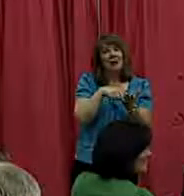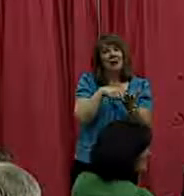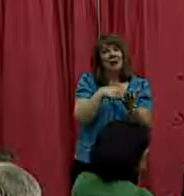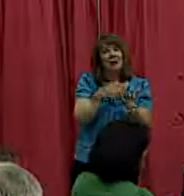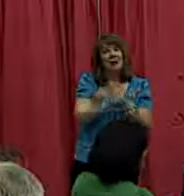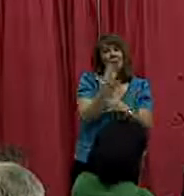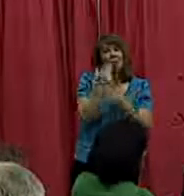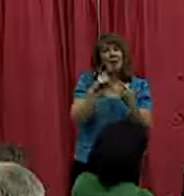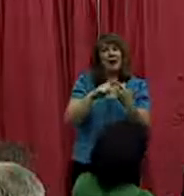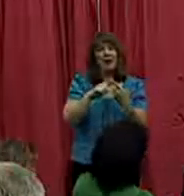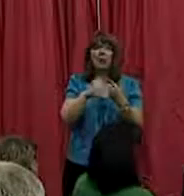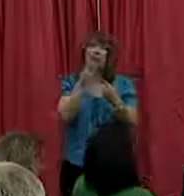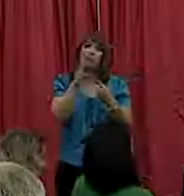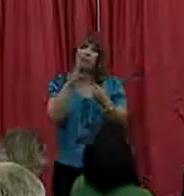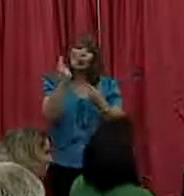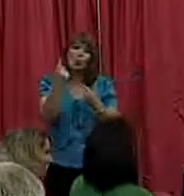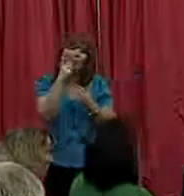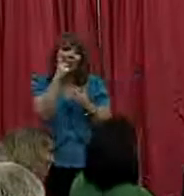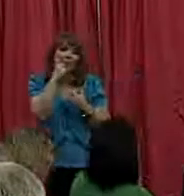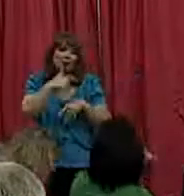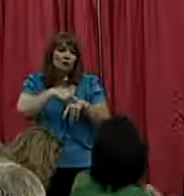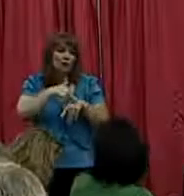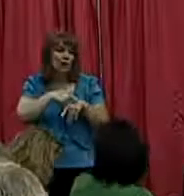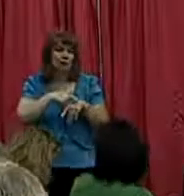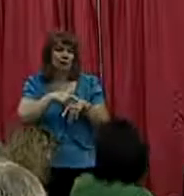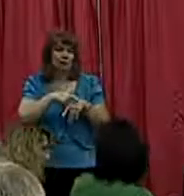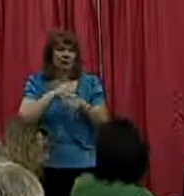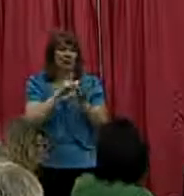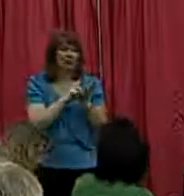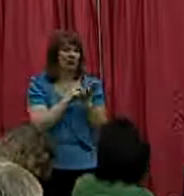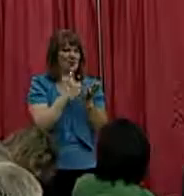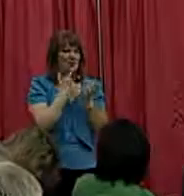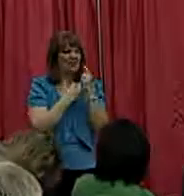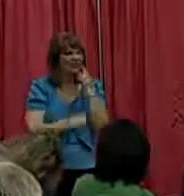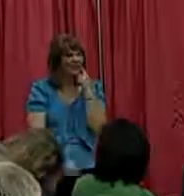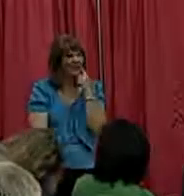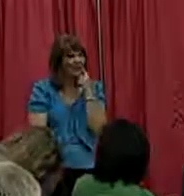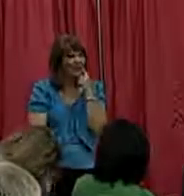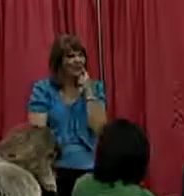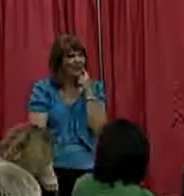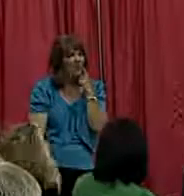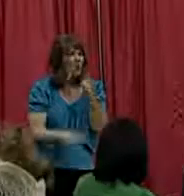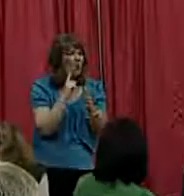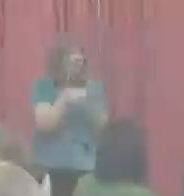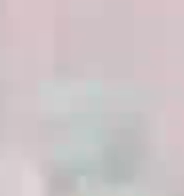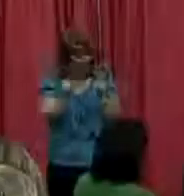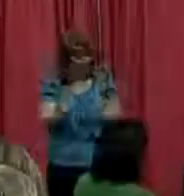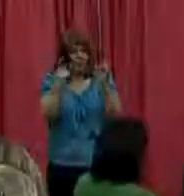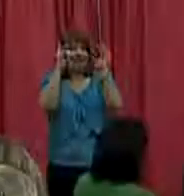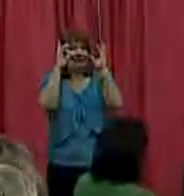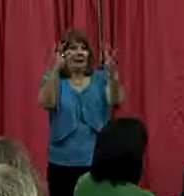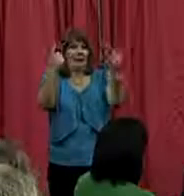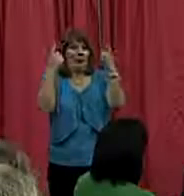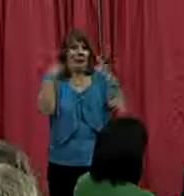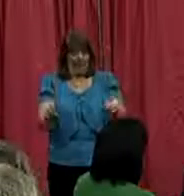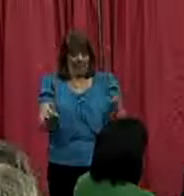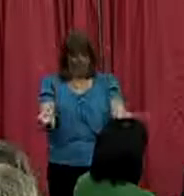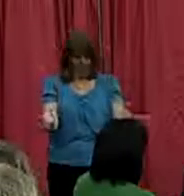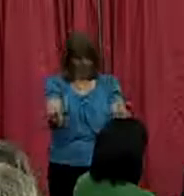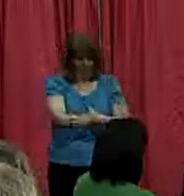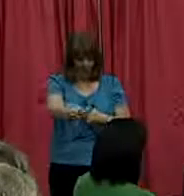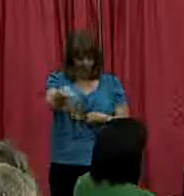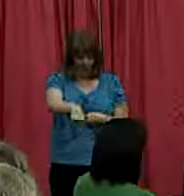vitamins at night and nobody has any idea what you're talking about. So keep all of that stuff together. If you need